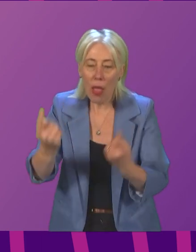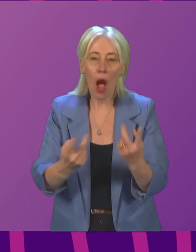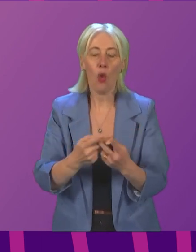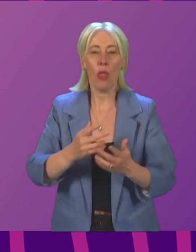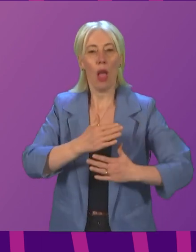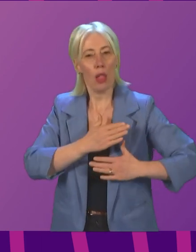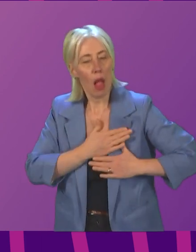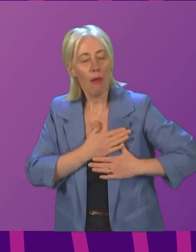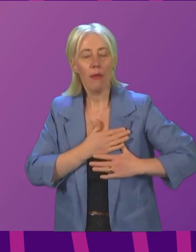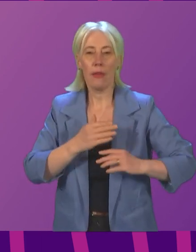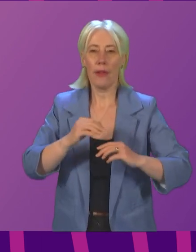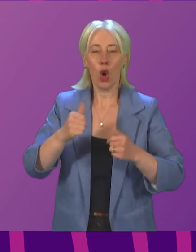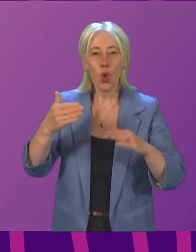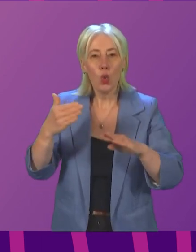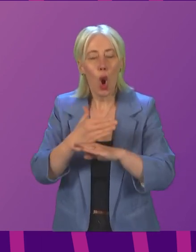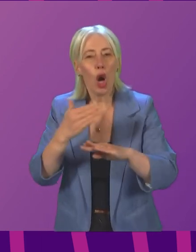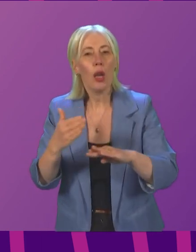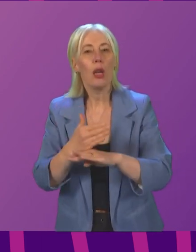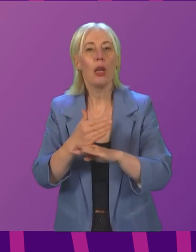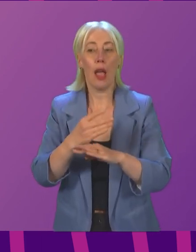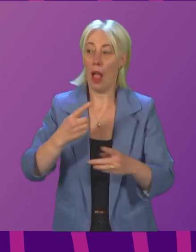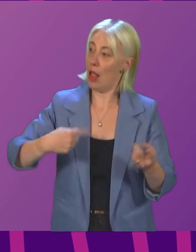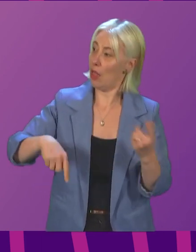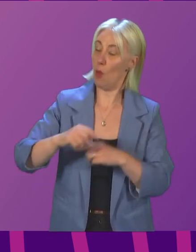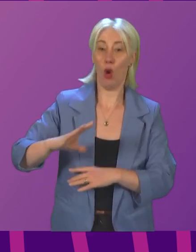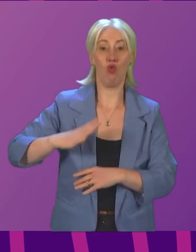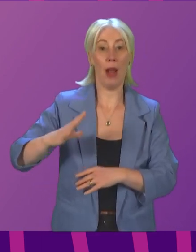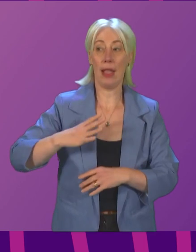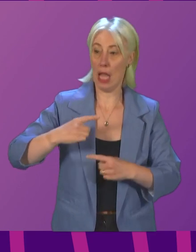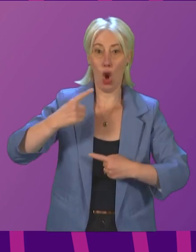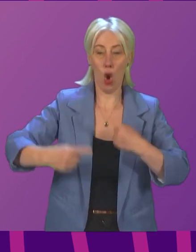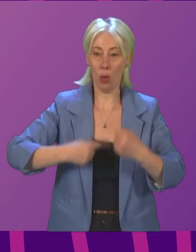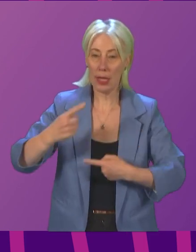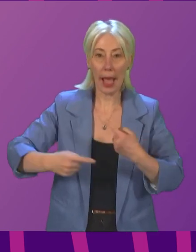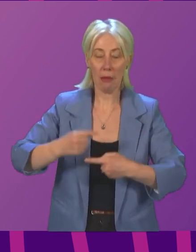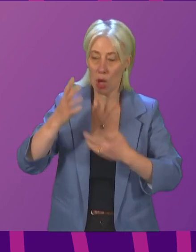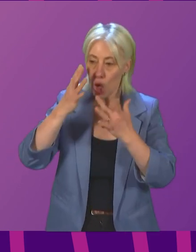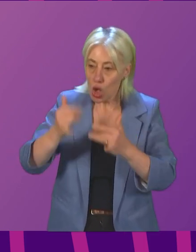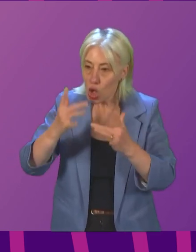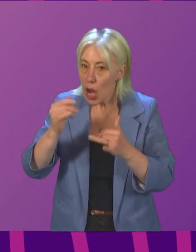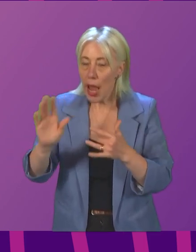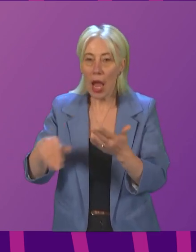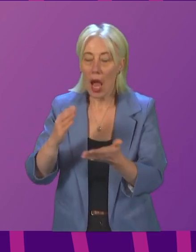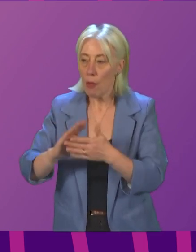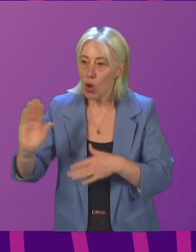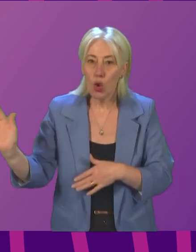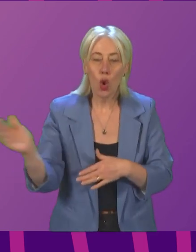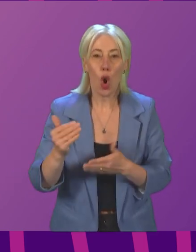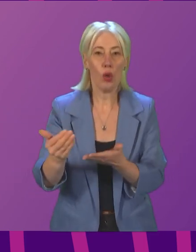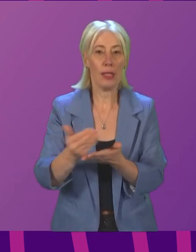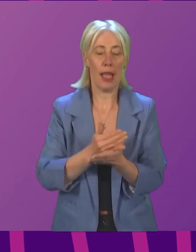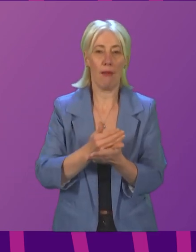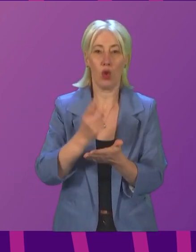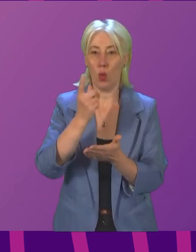and good works, and are ever ready to check and keep all safe so they may advance with